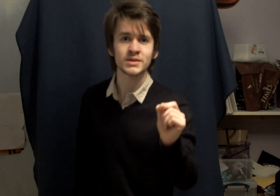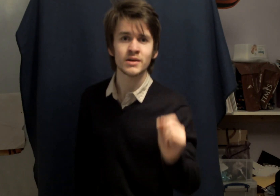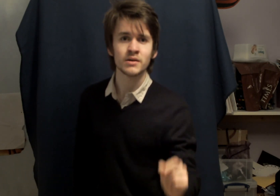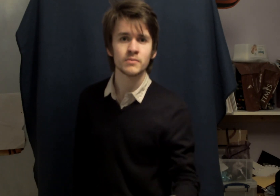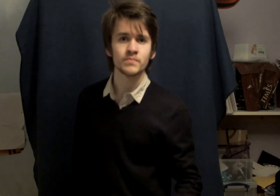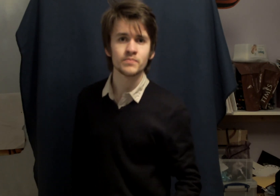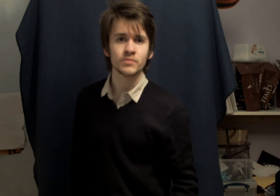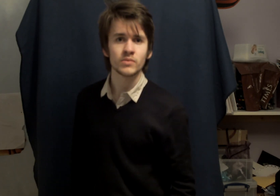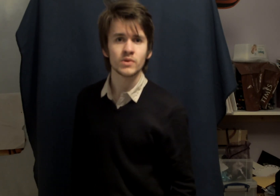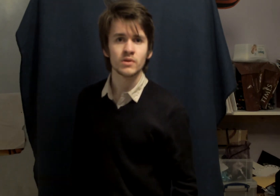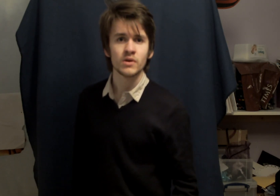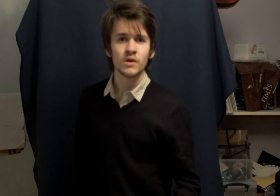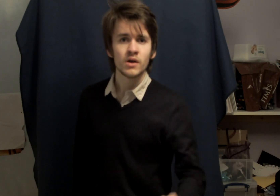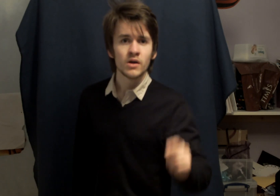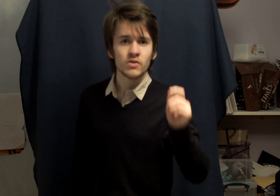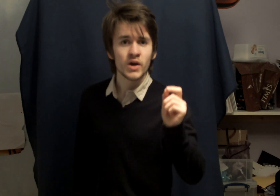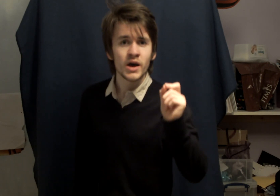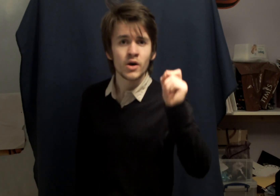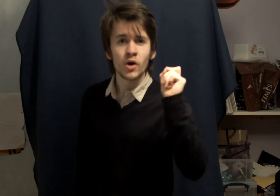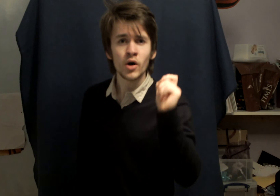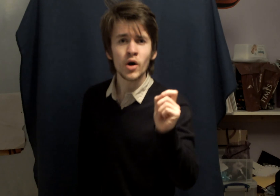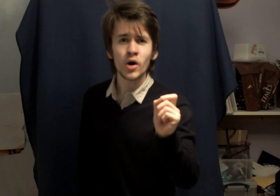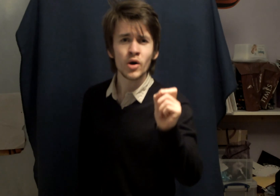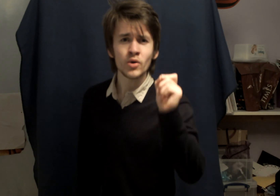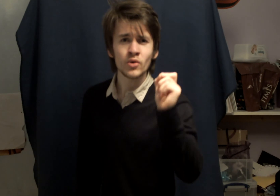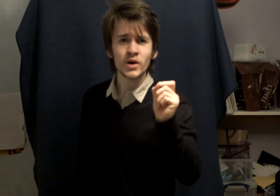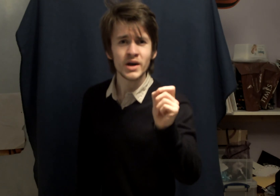they're always